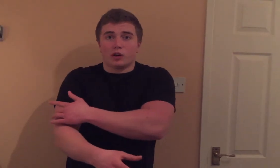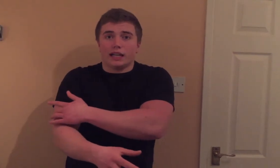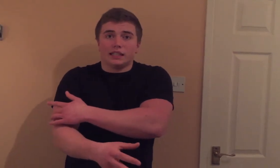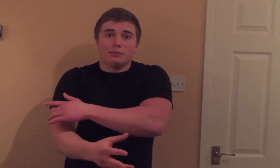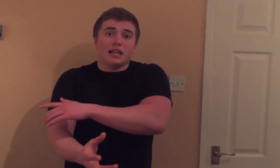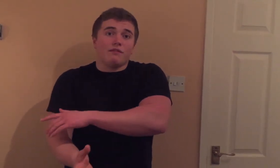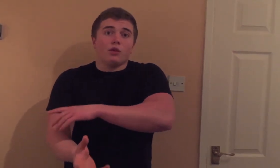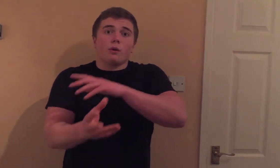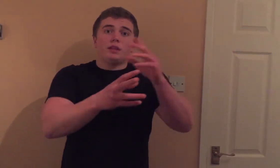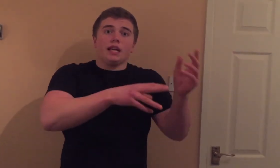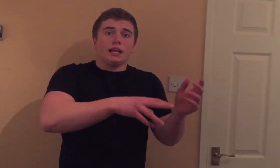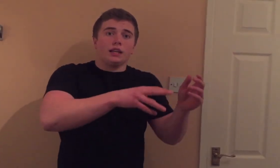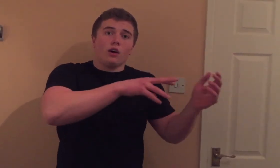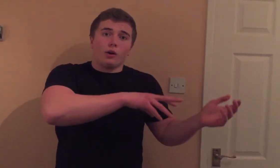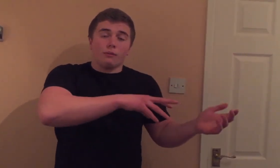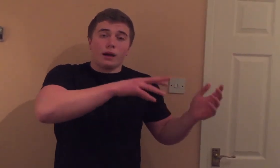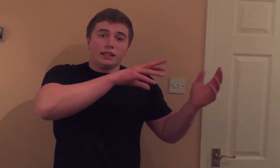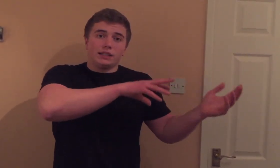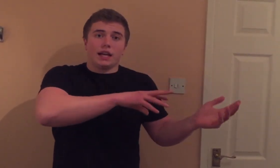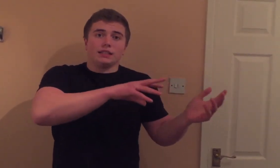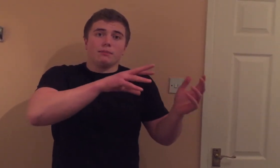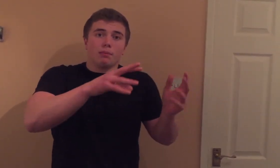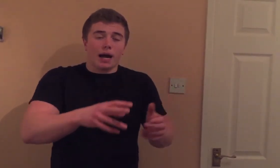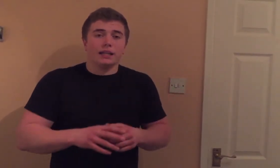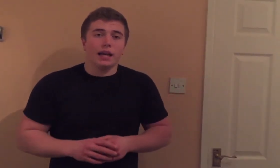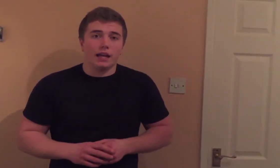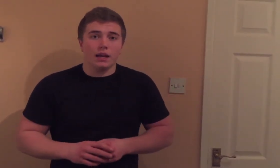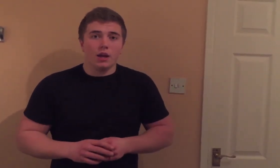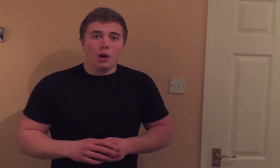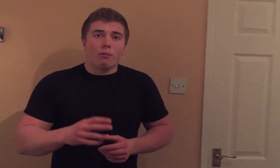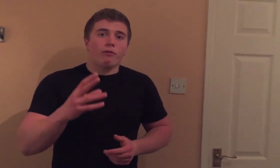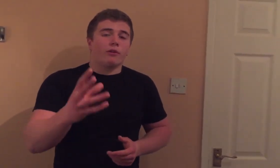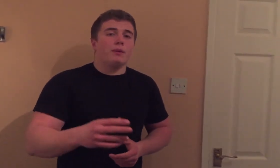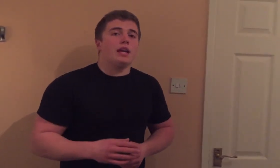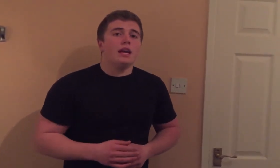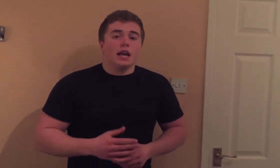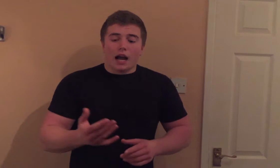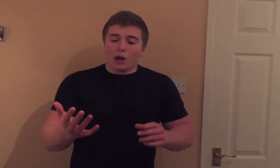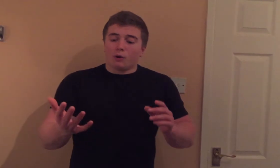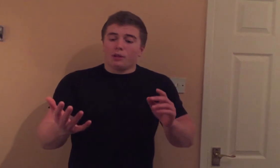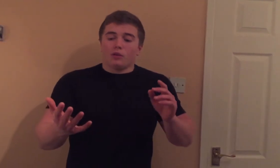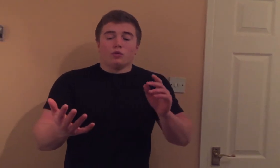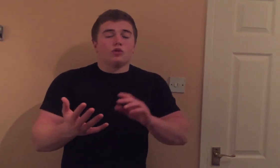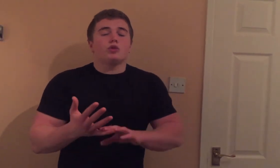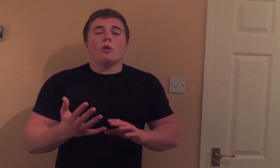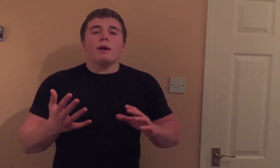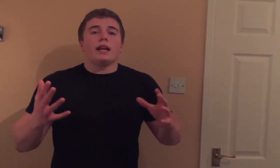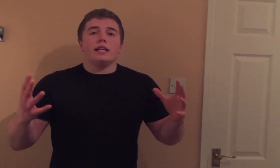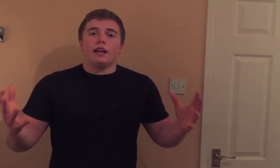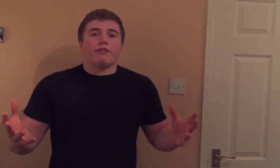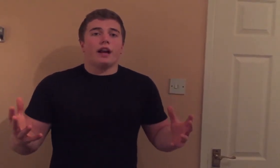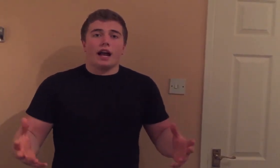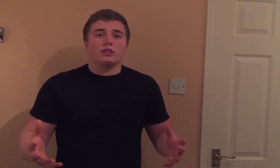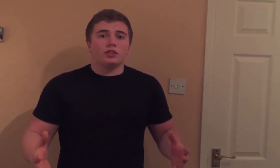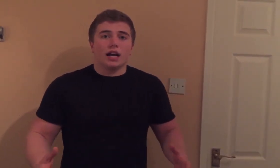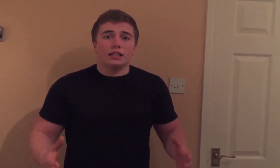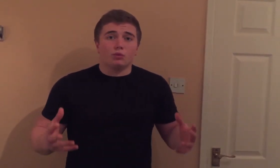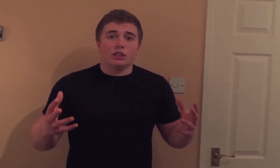triceps, even though I'm taking it out of my chest and back day. But for me, I'm going to be doing so many different exercises which